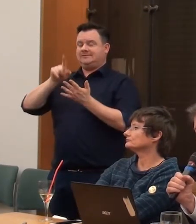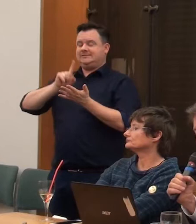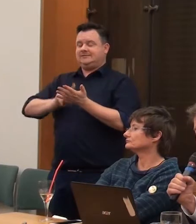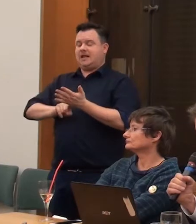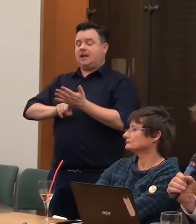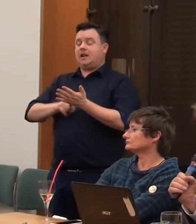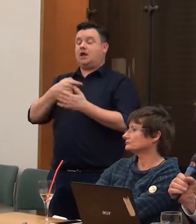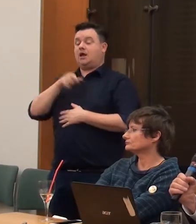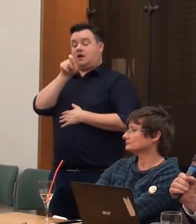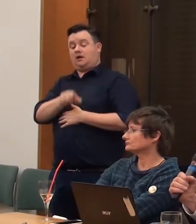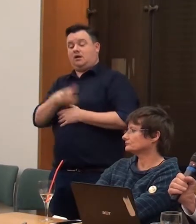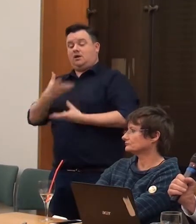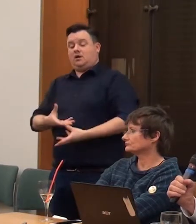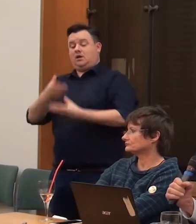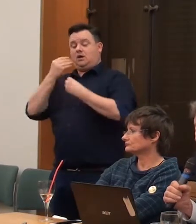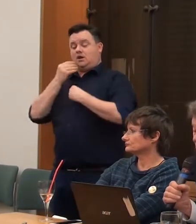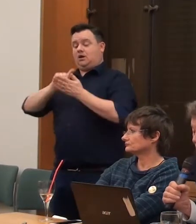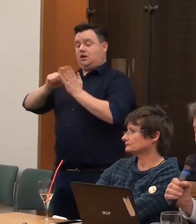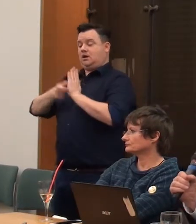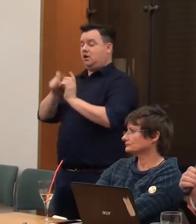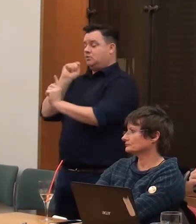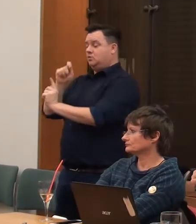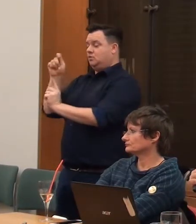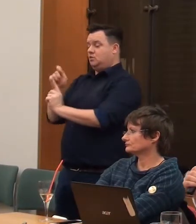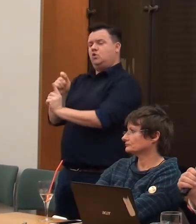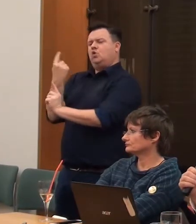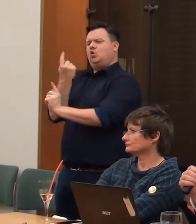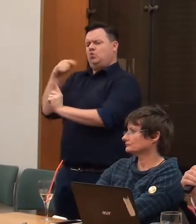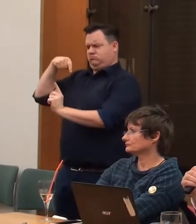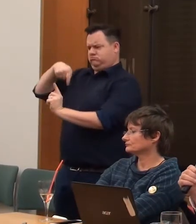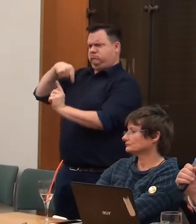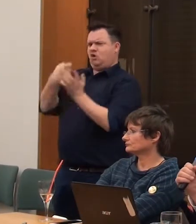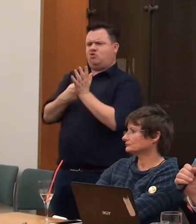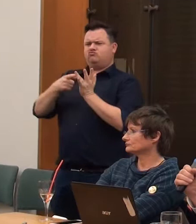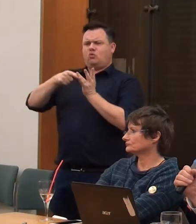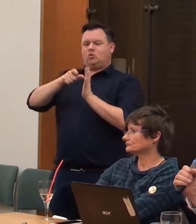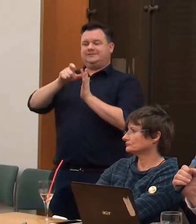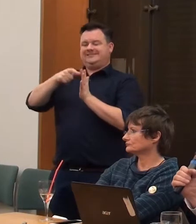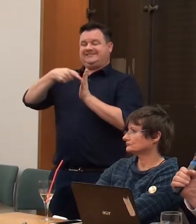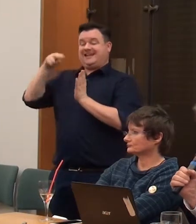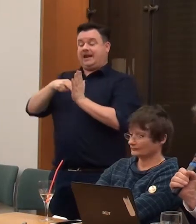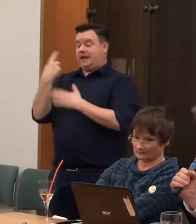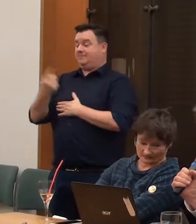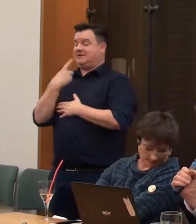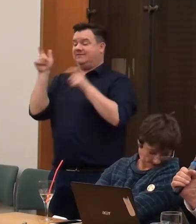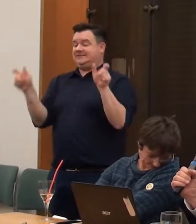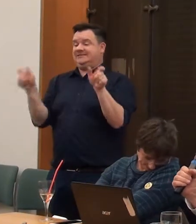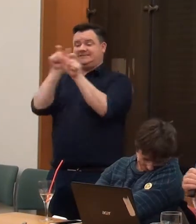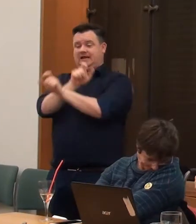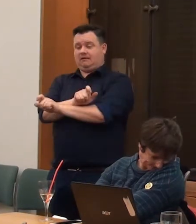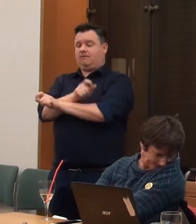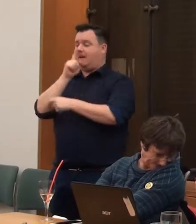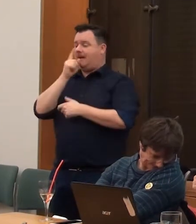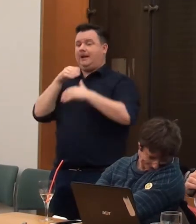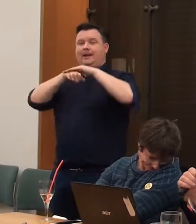disabled sculptor Rodin. And Rodin was so dyslexic that he couldn't actually get into